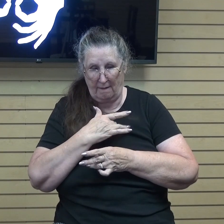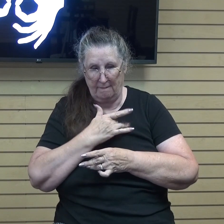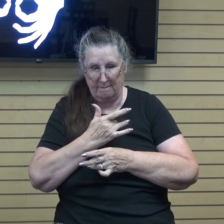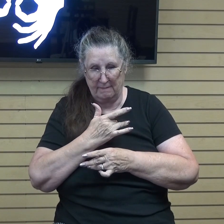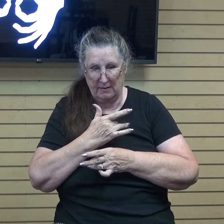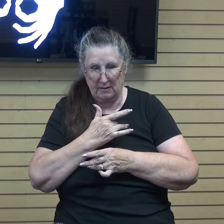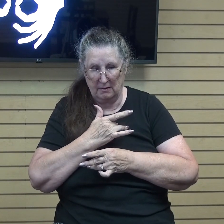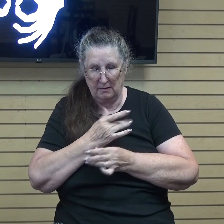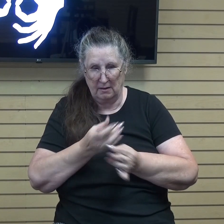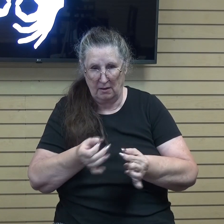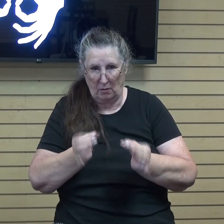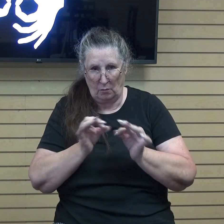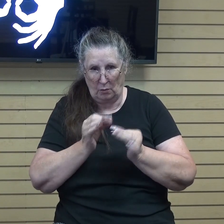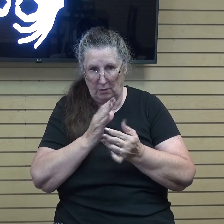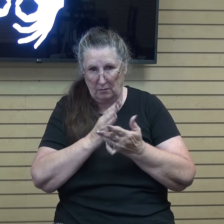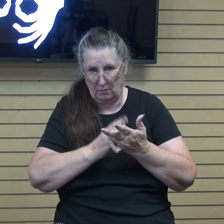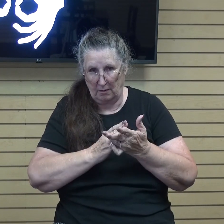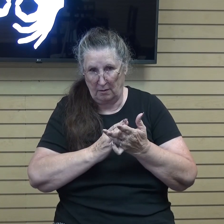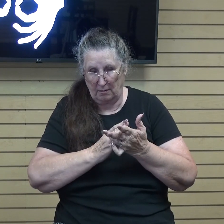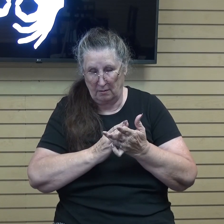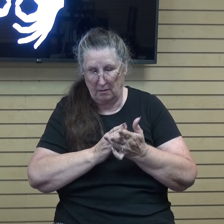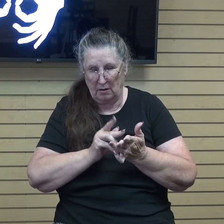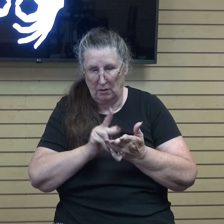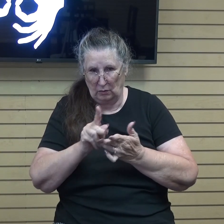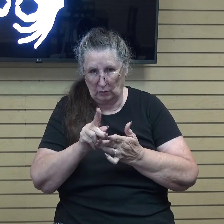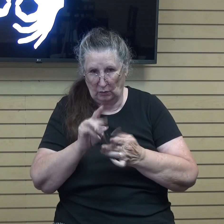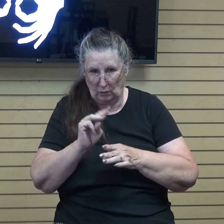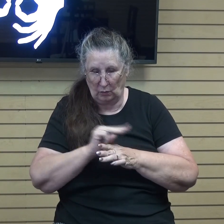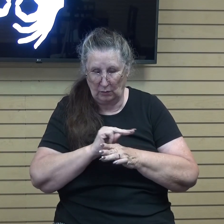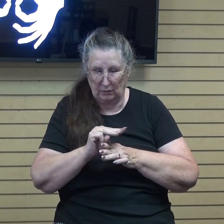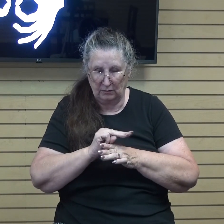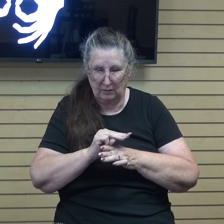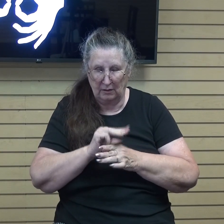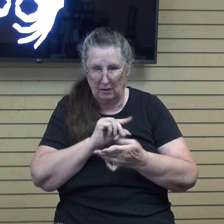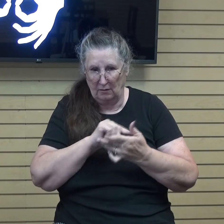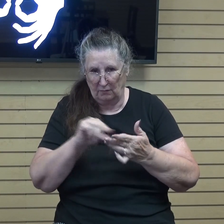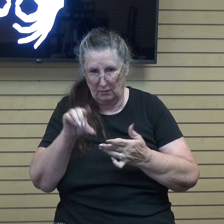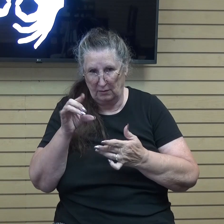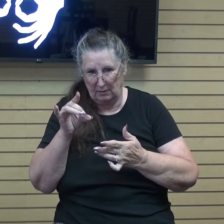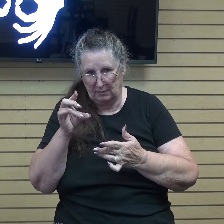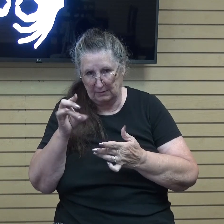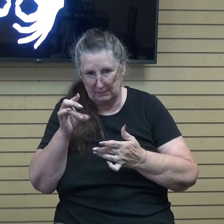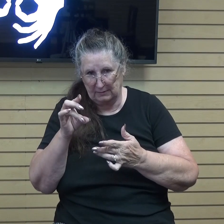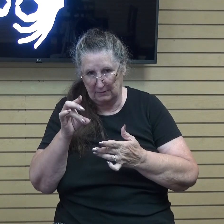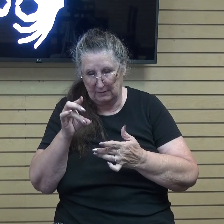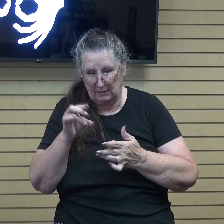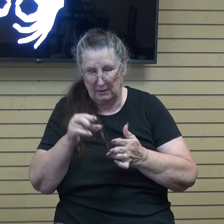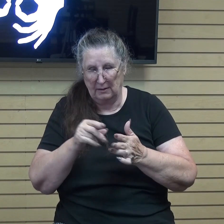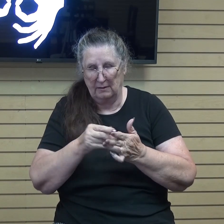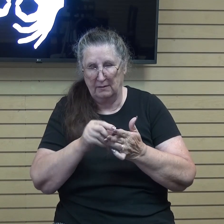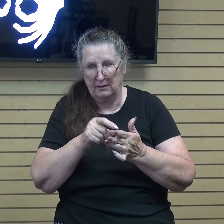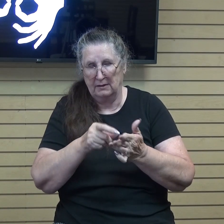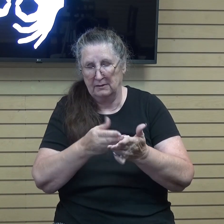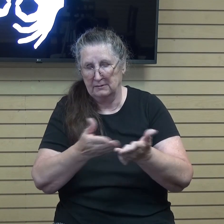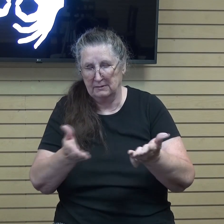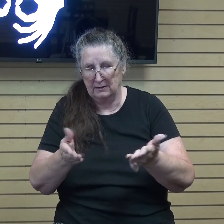part of true ministry. Verse 17, These things I command you, Jesus says,